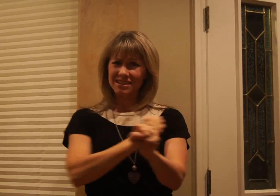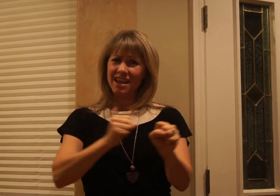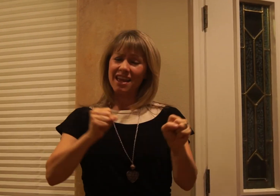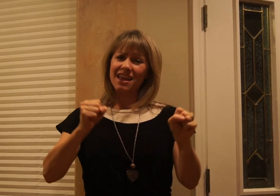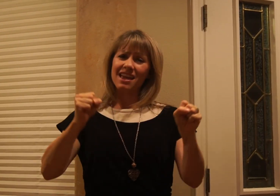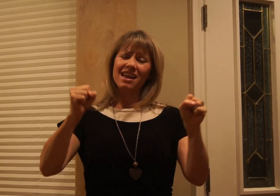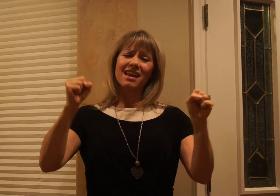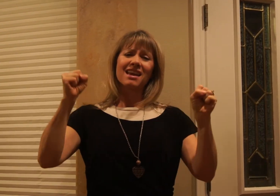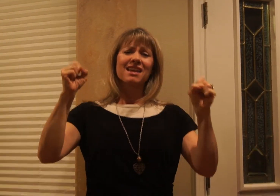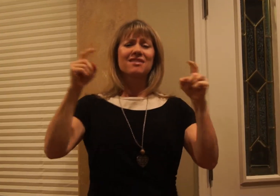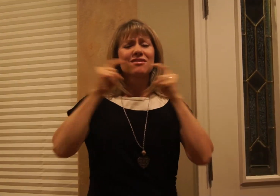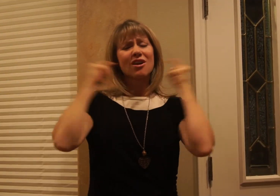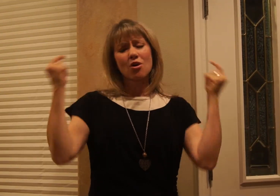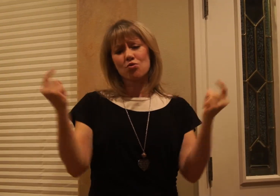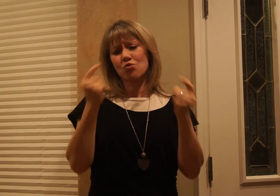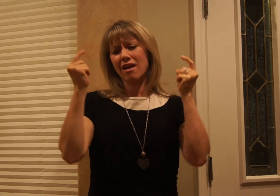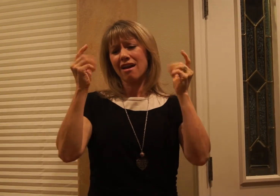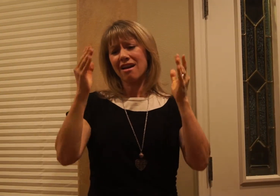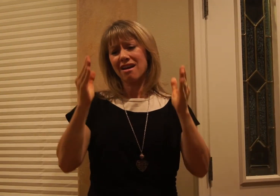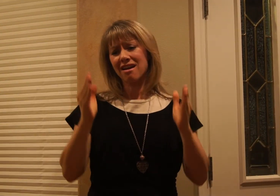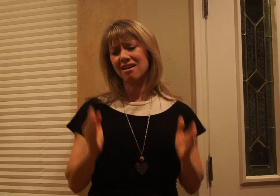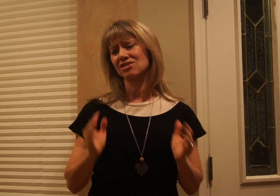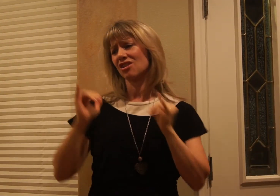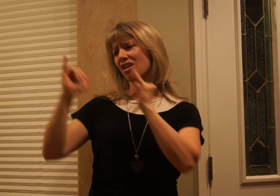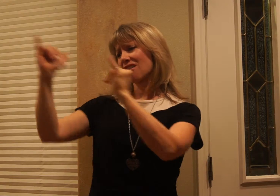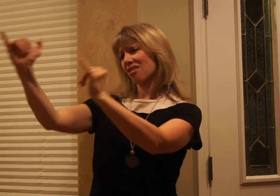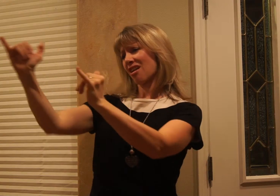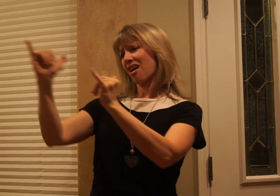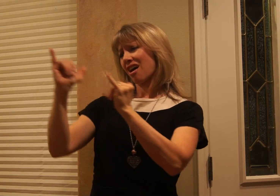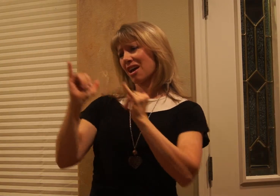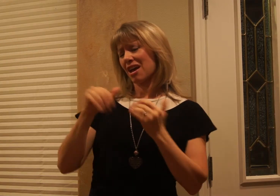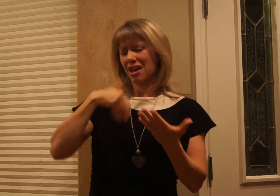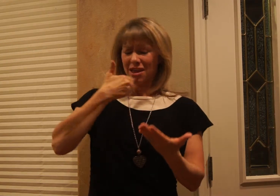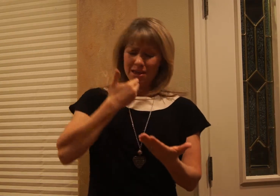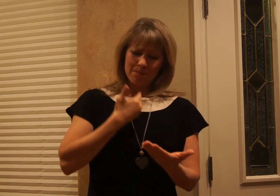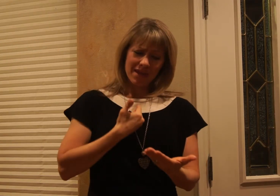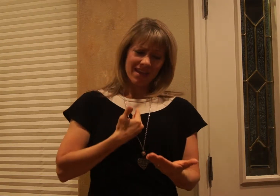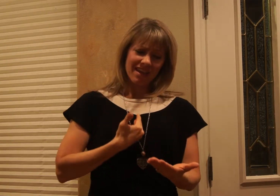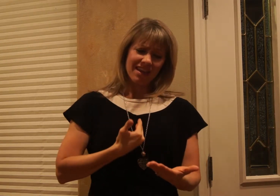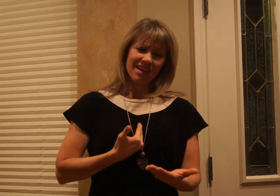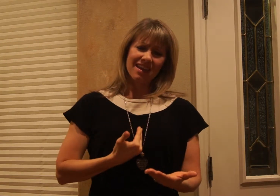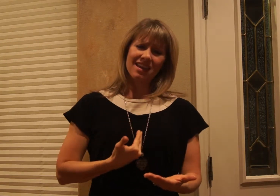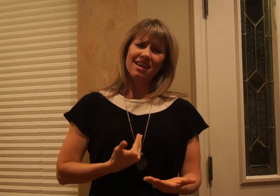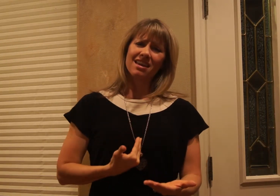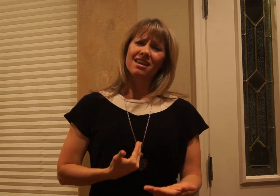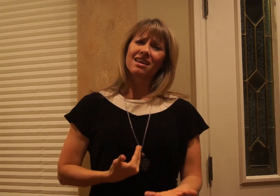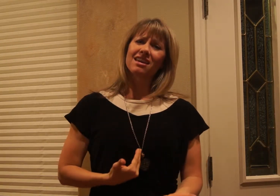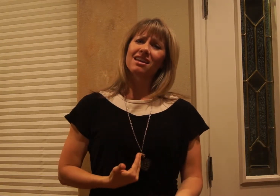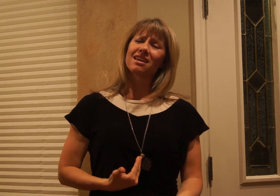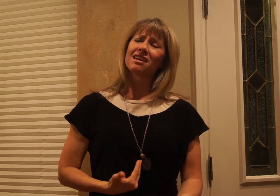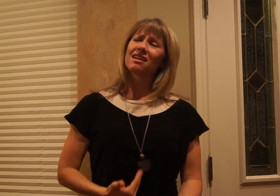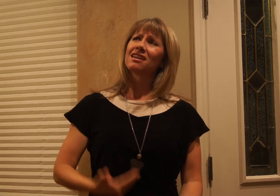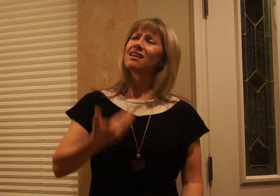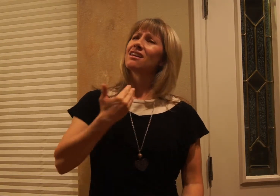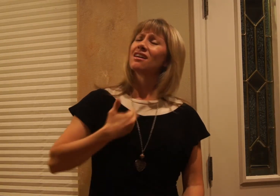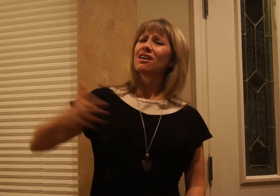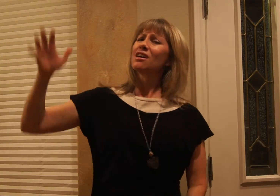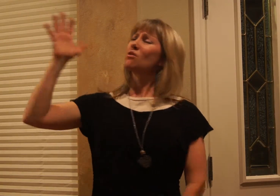saved a wretch like me I